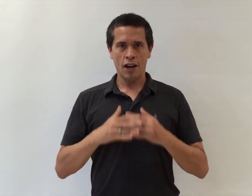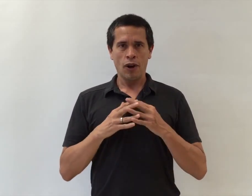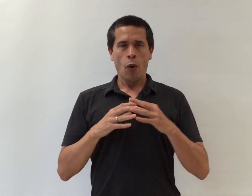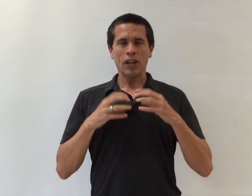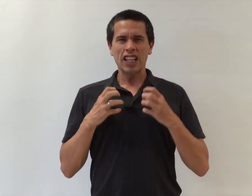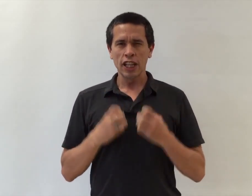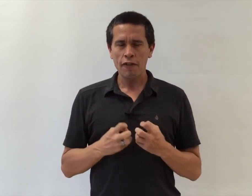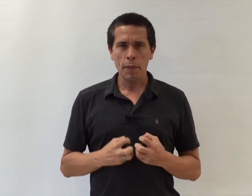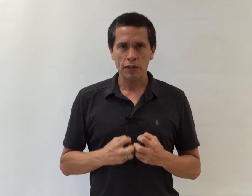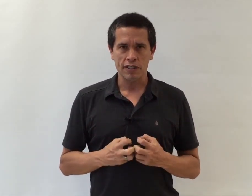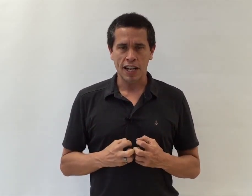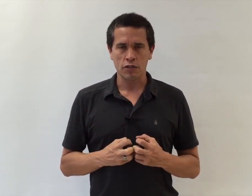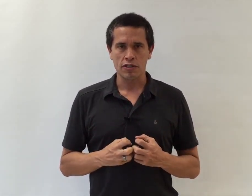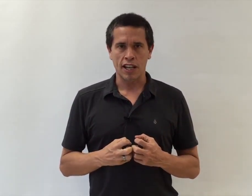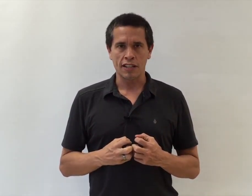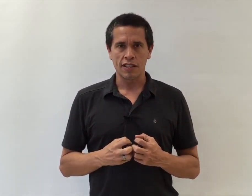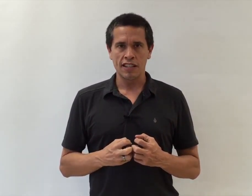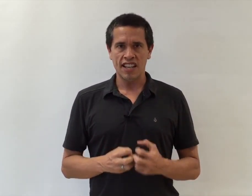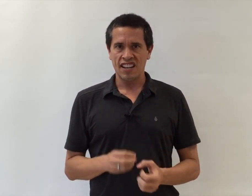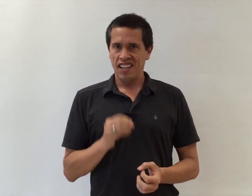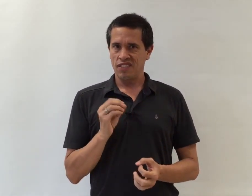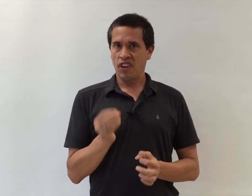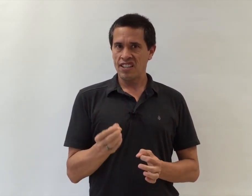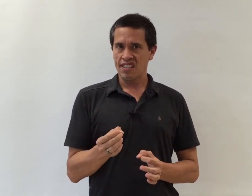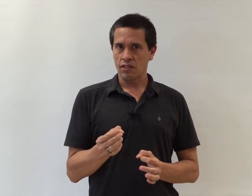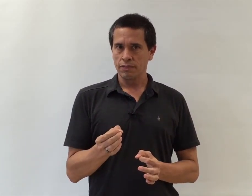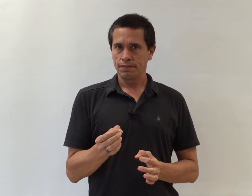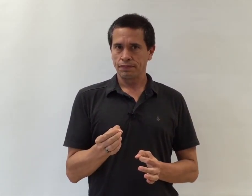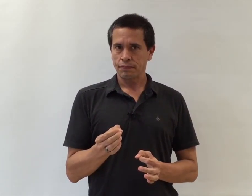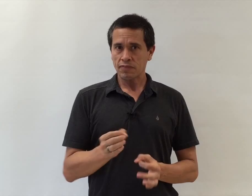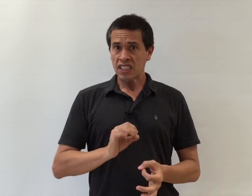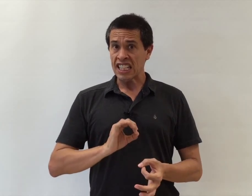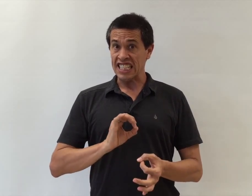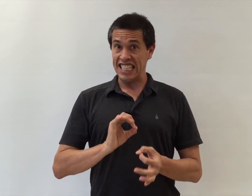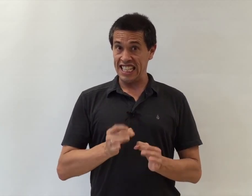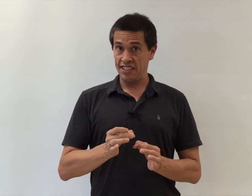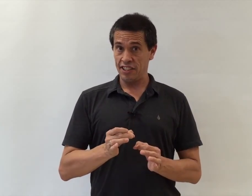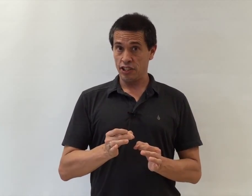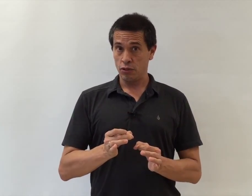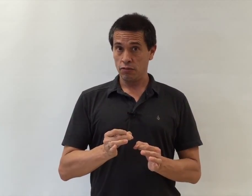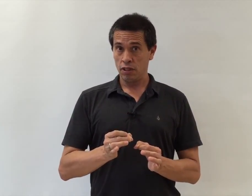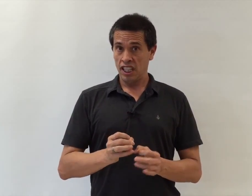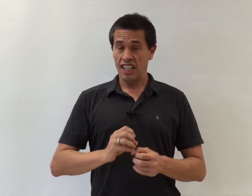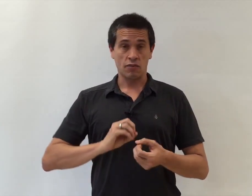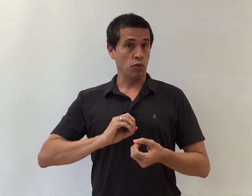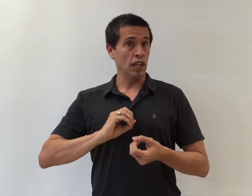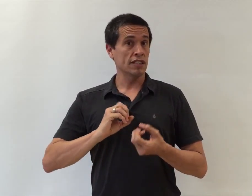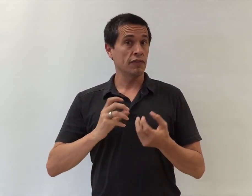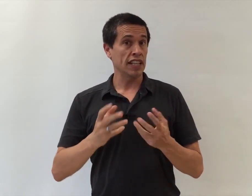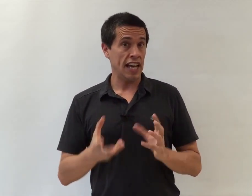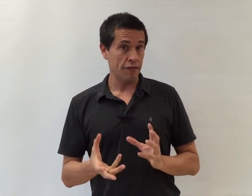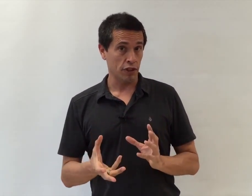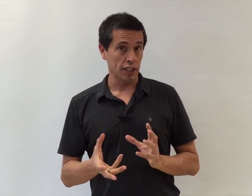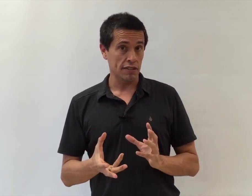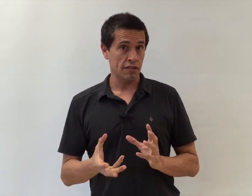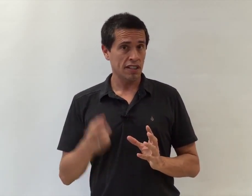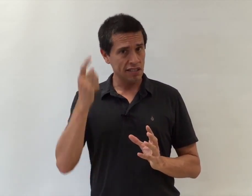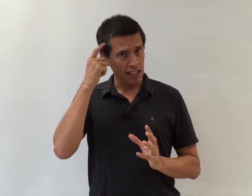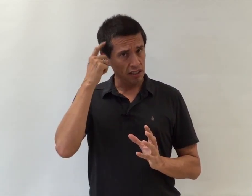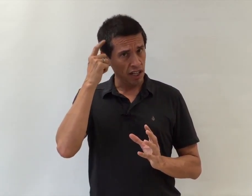what I love about this exercise is that it's very subtle it's easy to do it's relatively effortless it does take a little